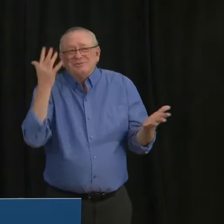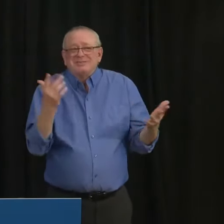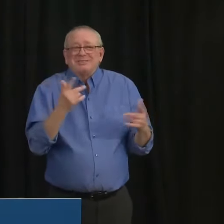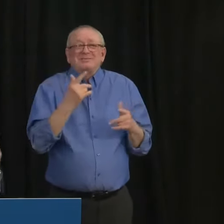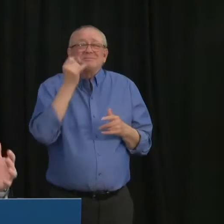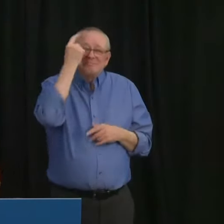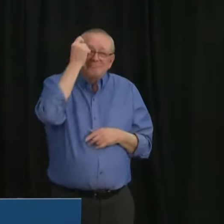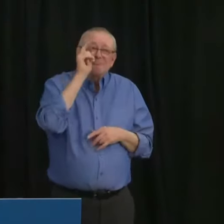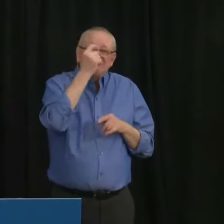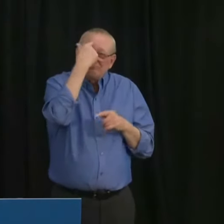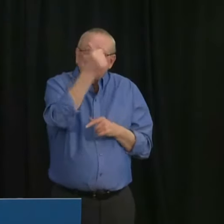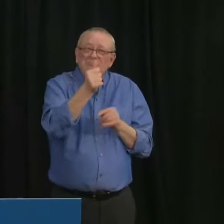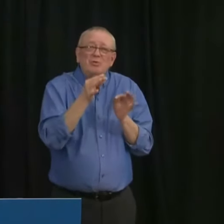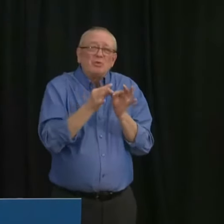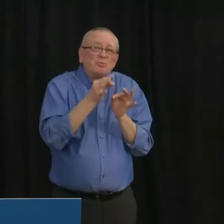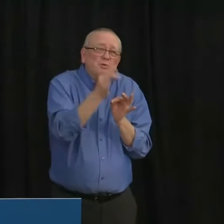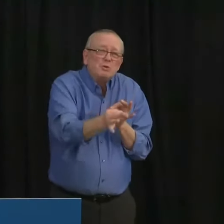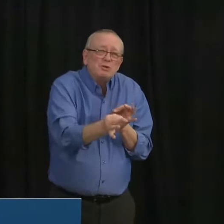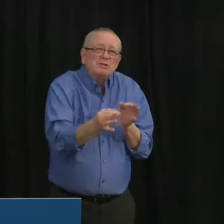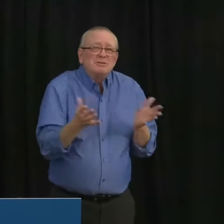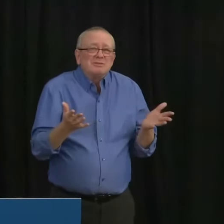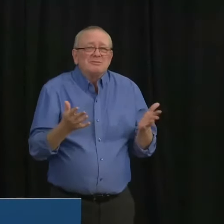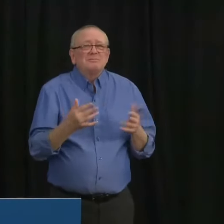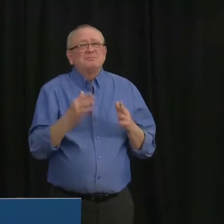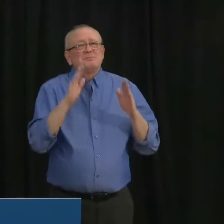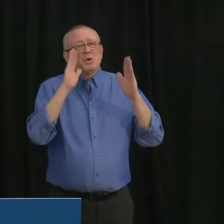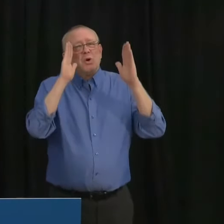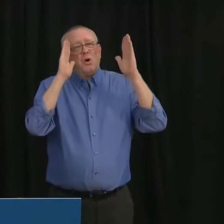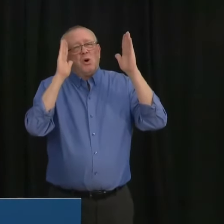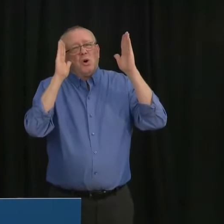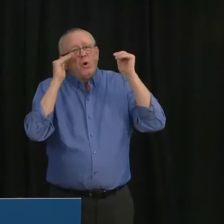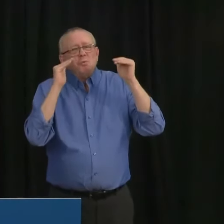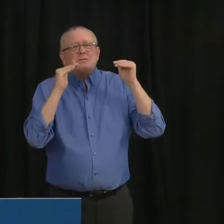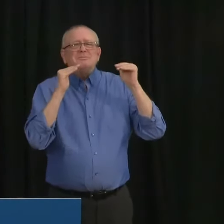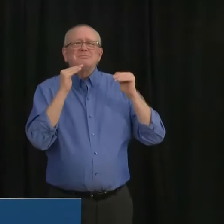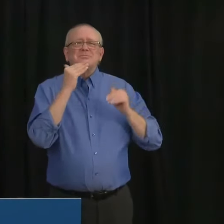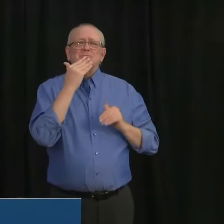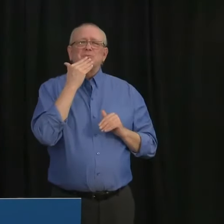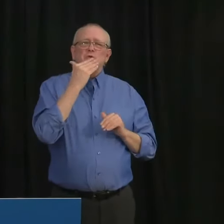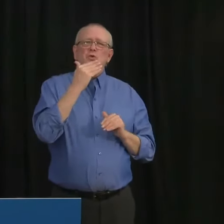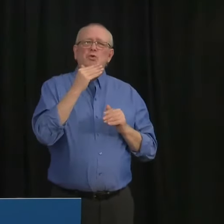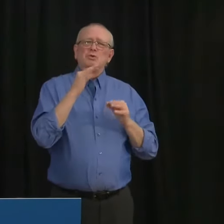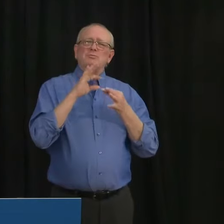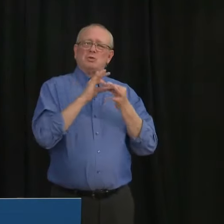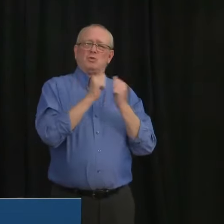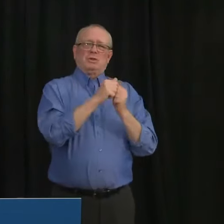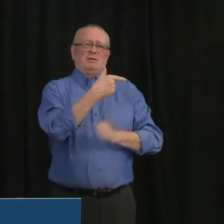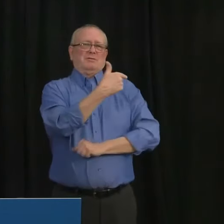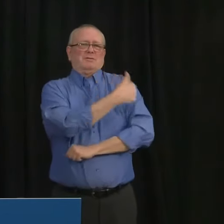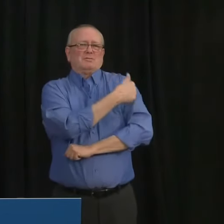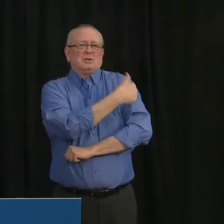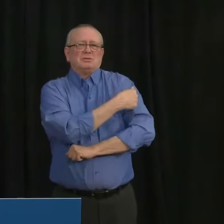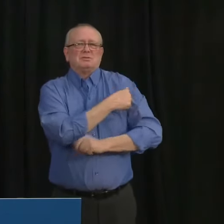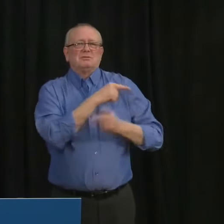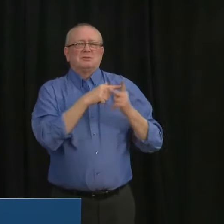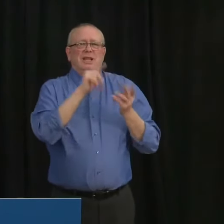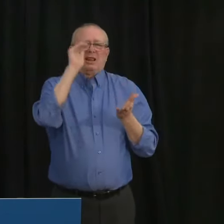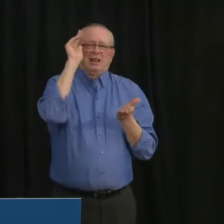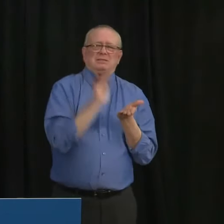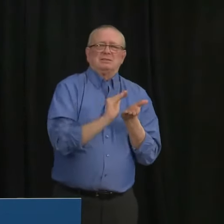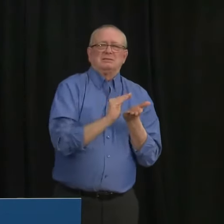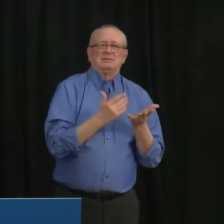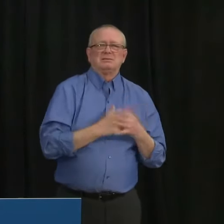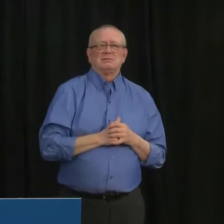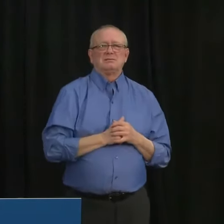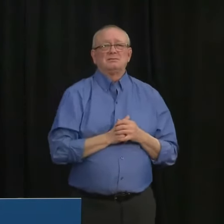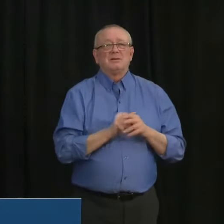spring, hopefully after the positive effects of the inoculation vaccine program. But for those grieving, I know this